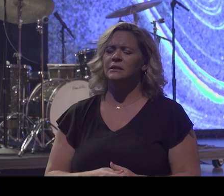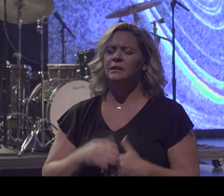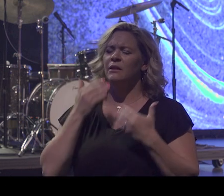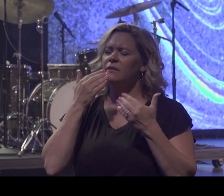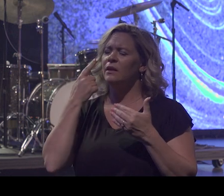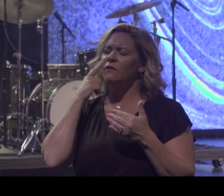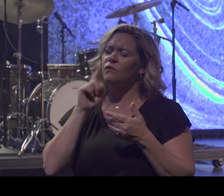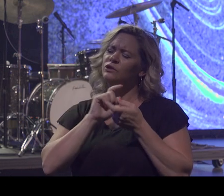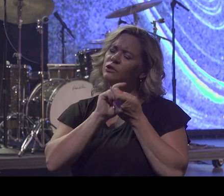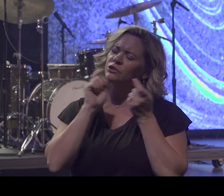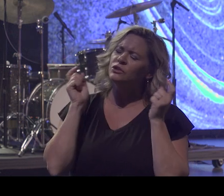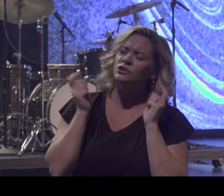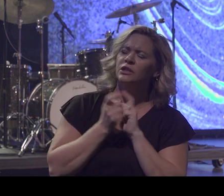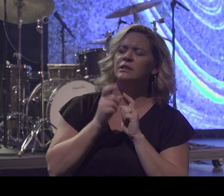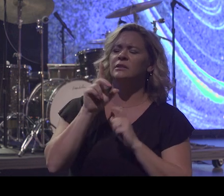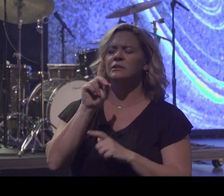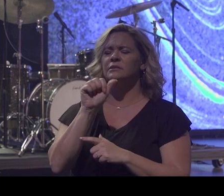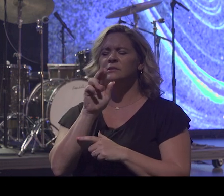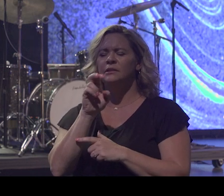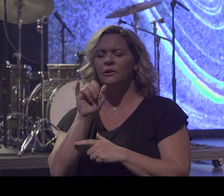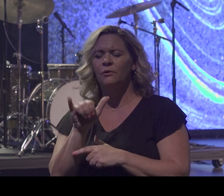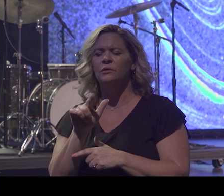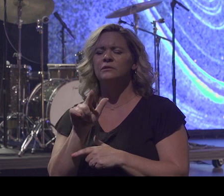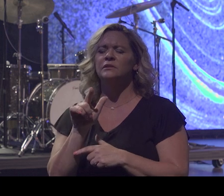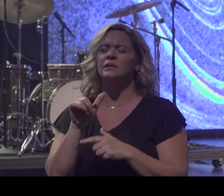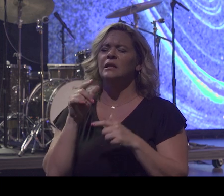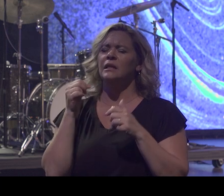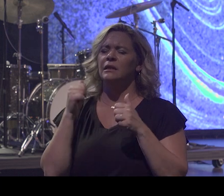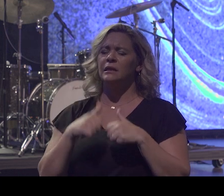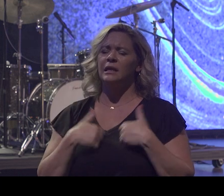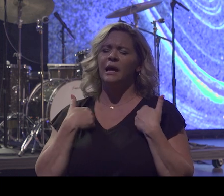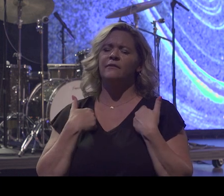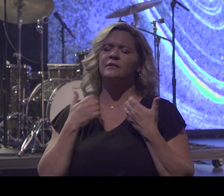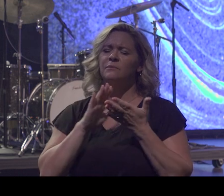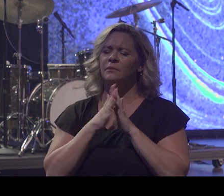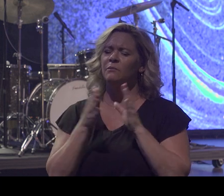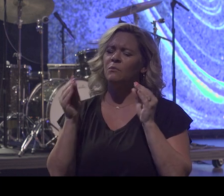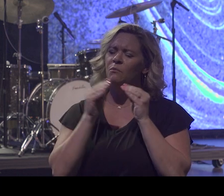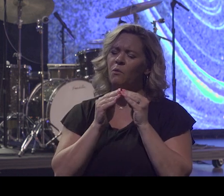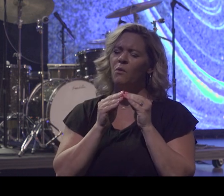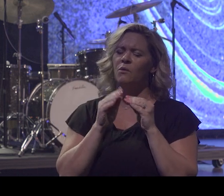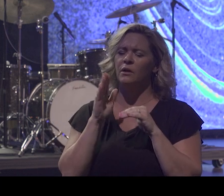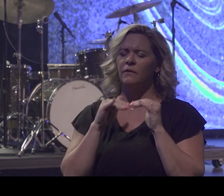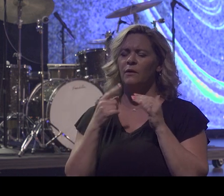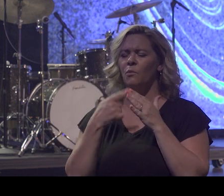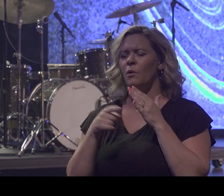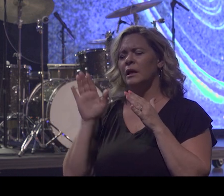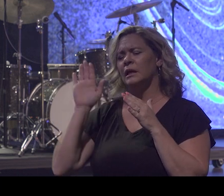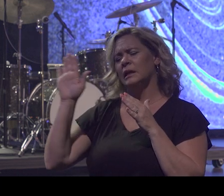Daryl's life to make it so much more than just about what his accomplishments were on the field.